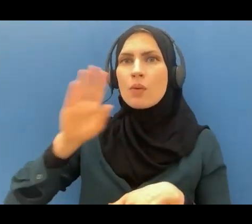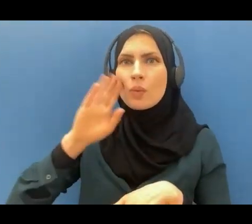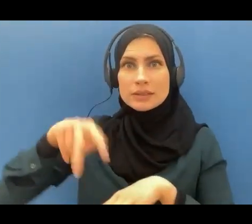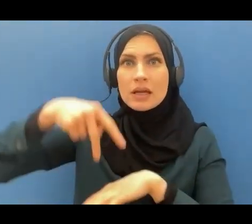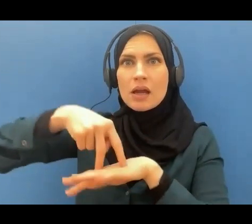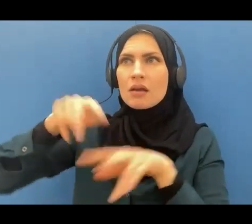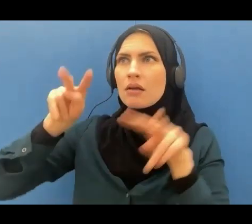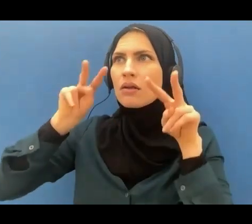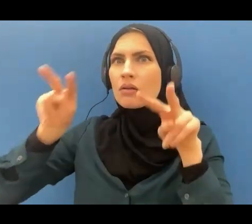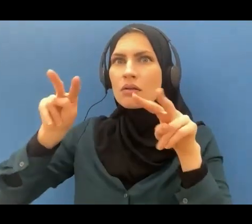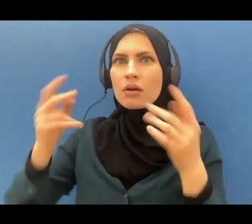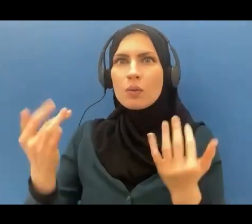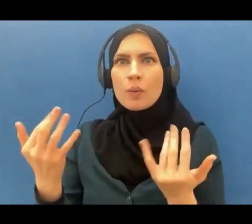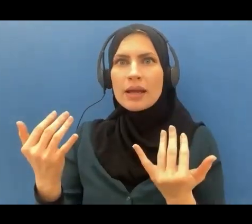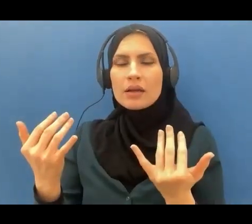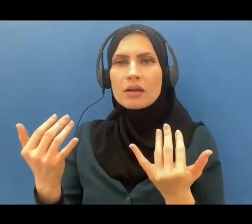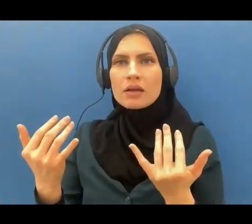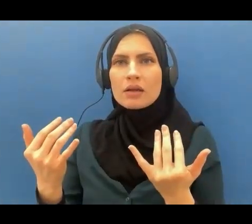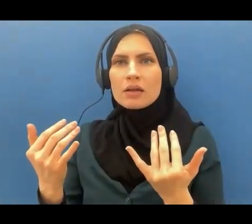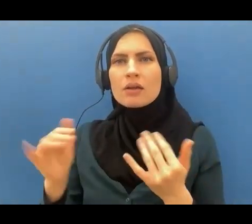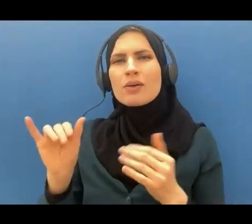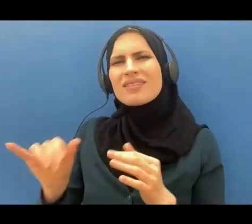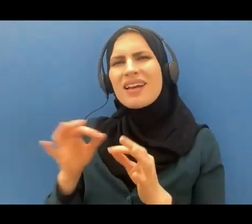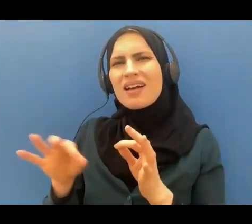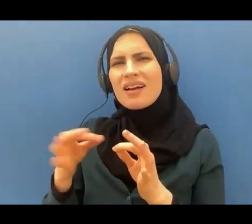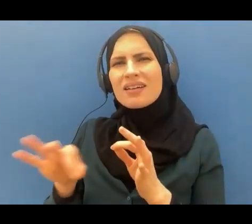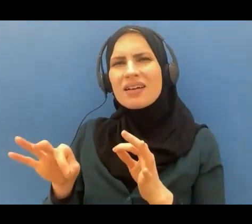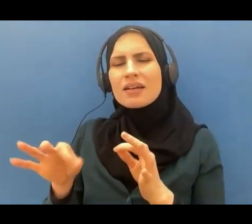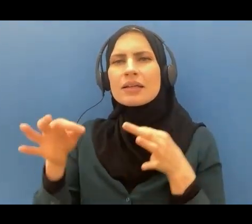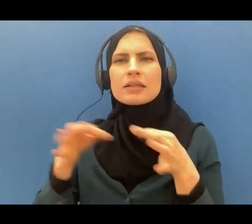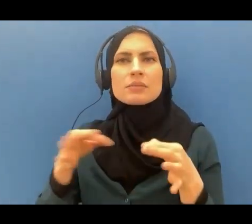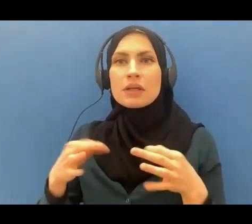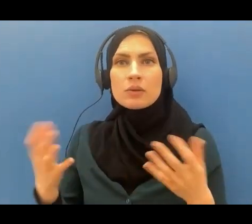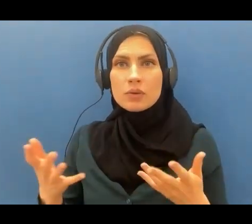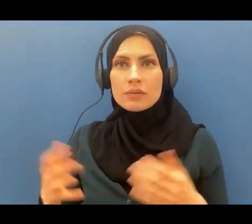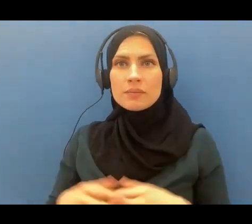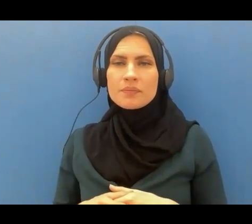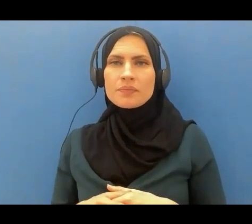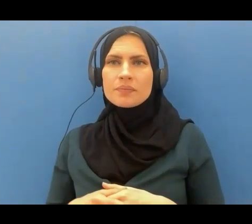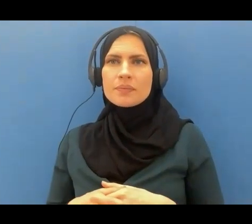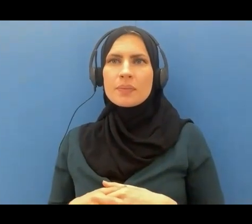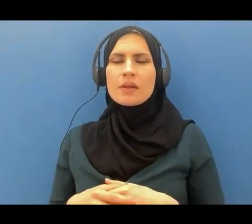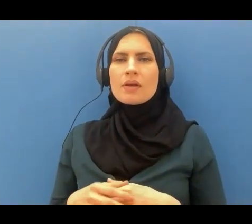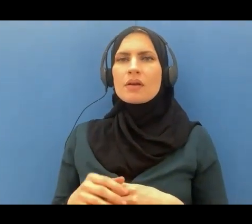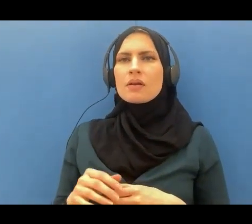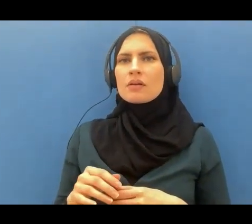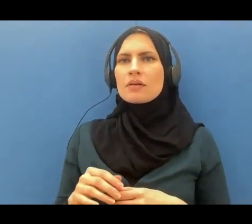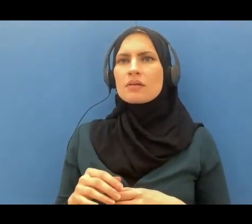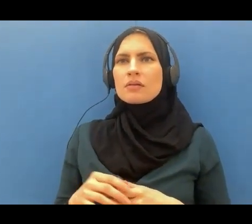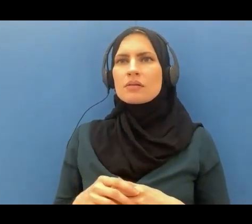the ayat is talking about two blown breathes if you